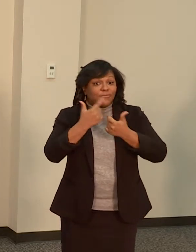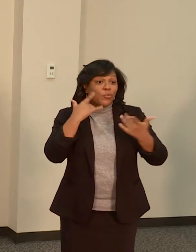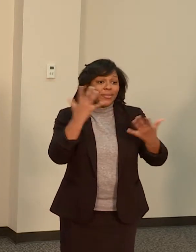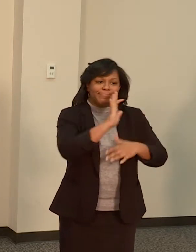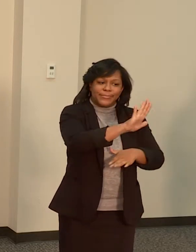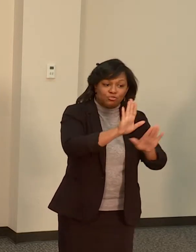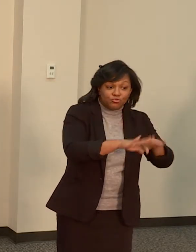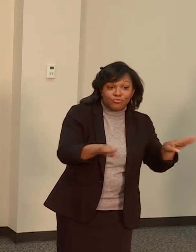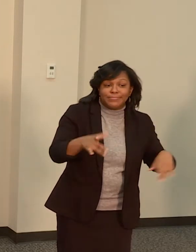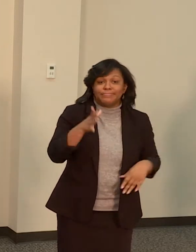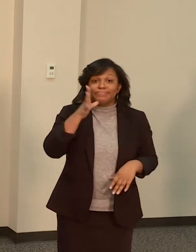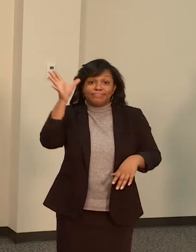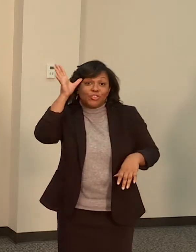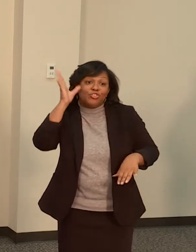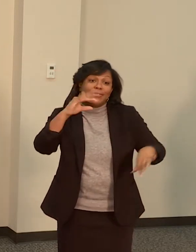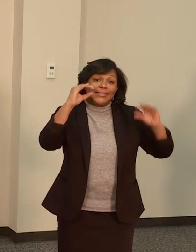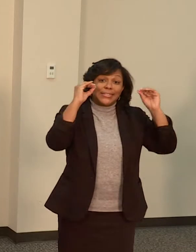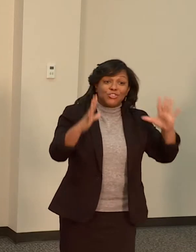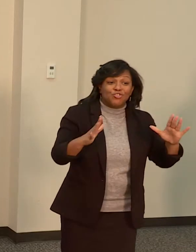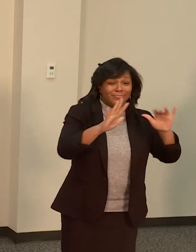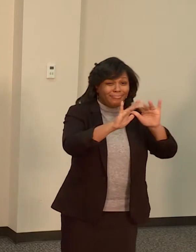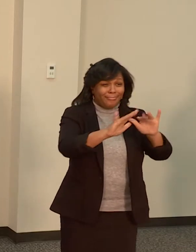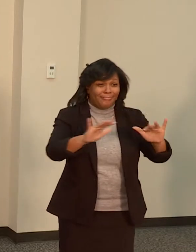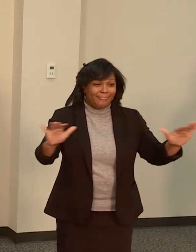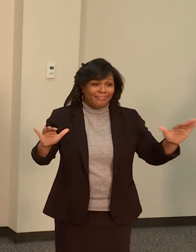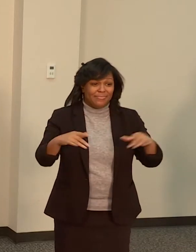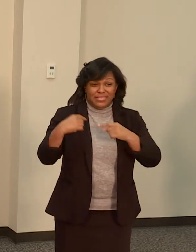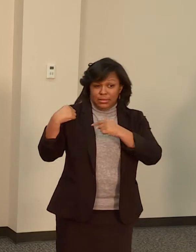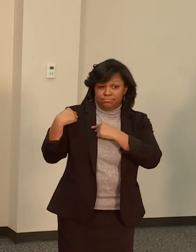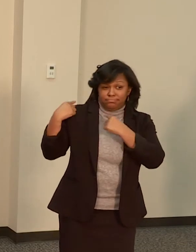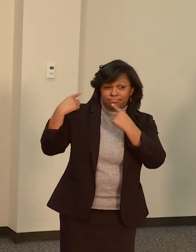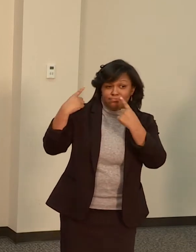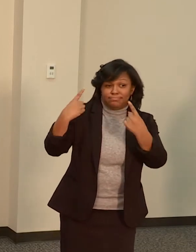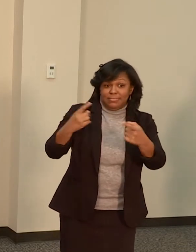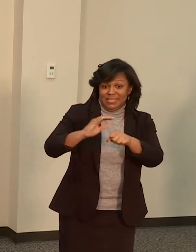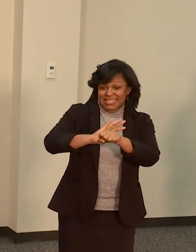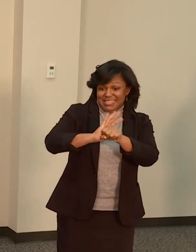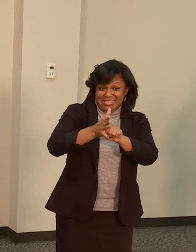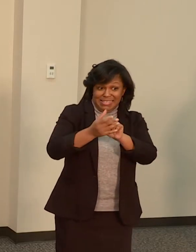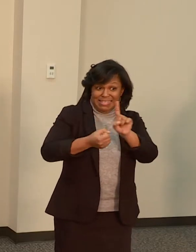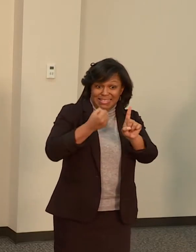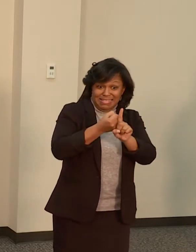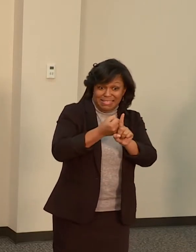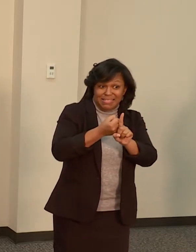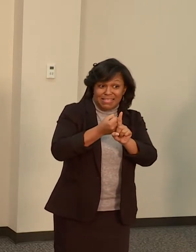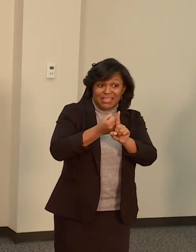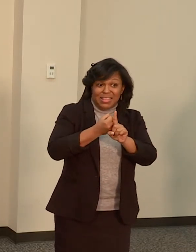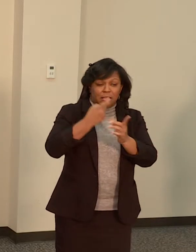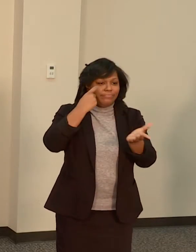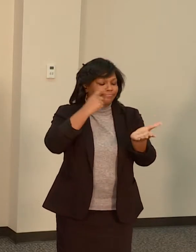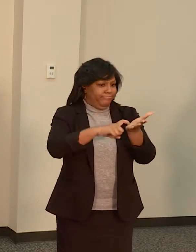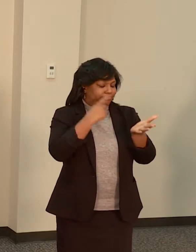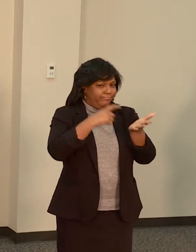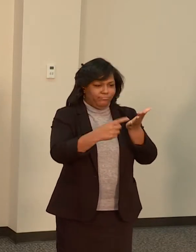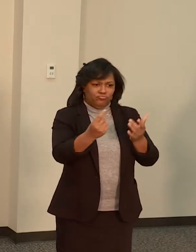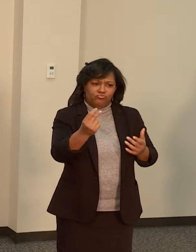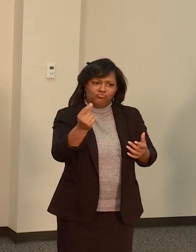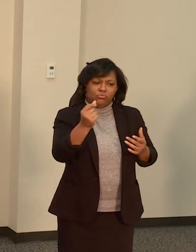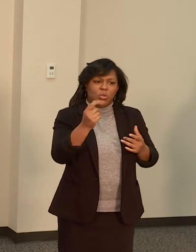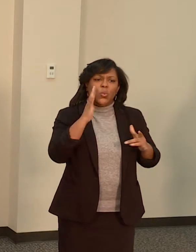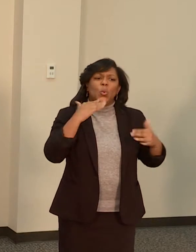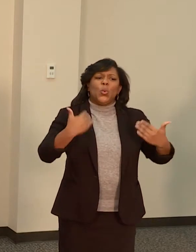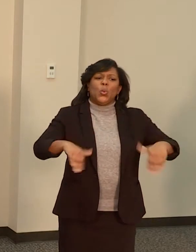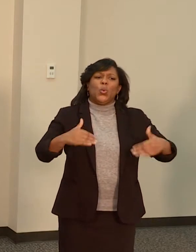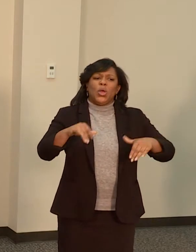And at the onset of this pandemic, we recognized very quickly that there would be an outsized need for